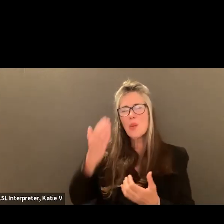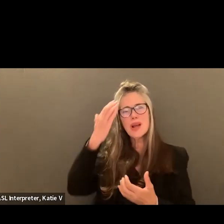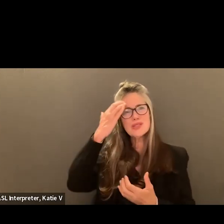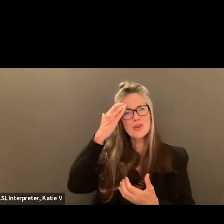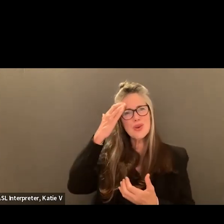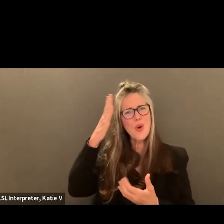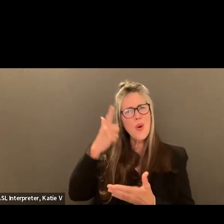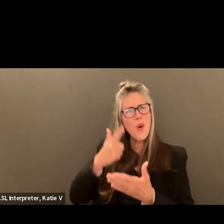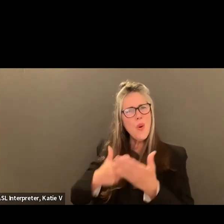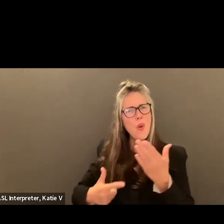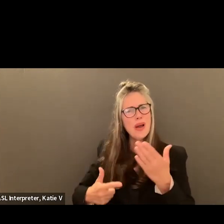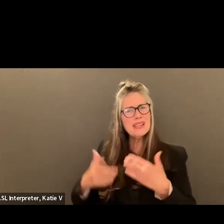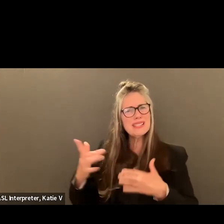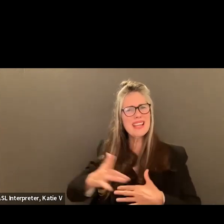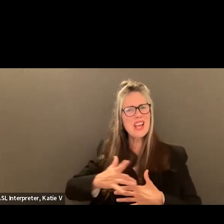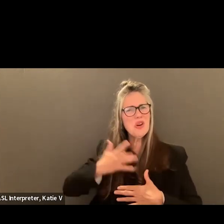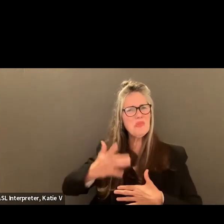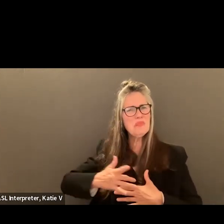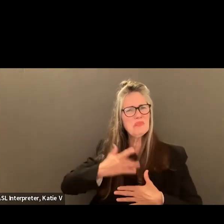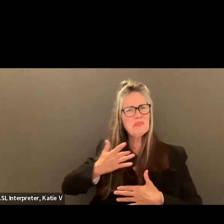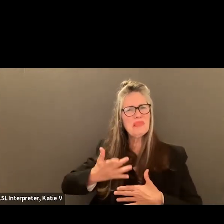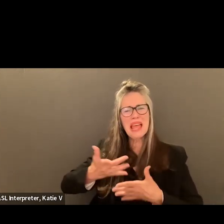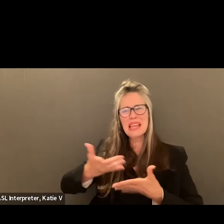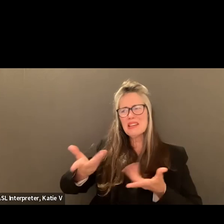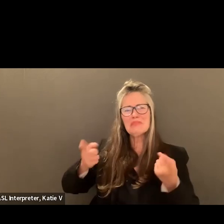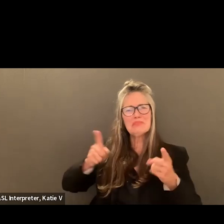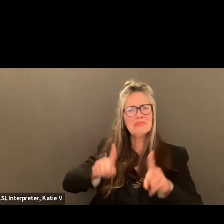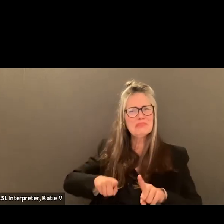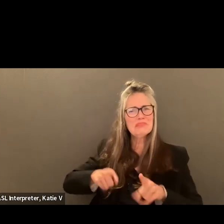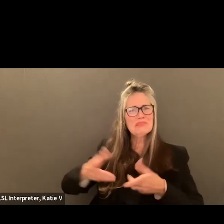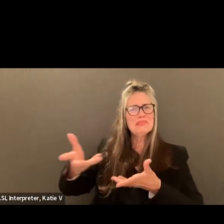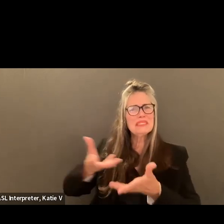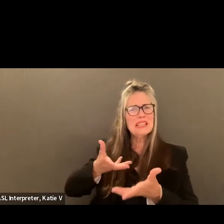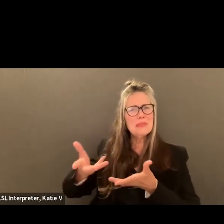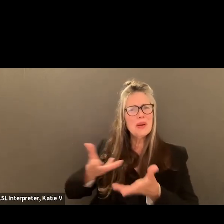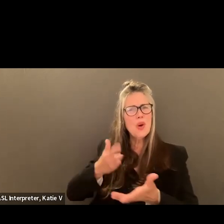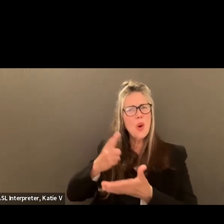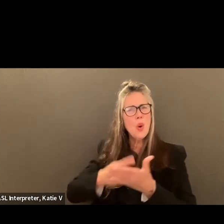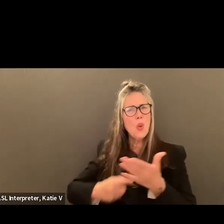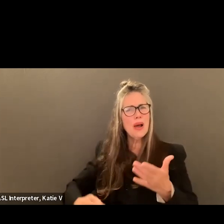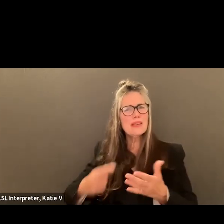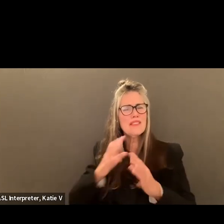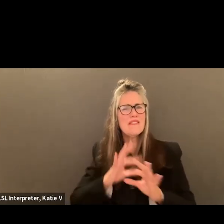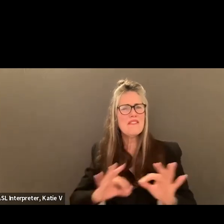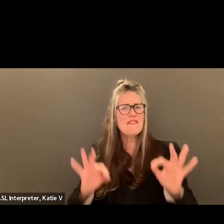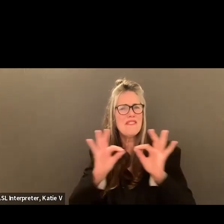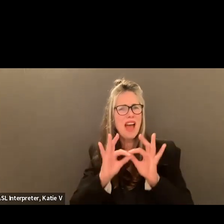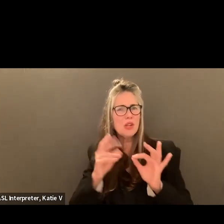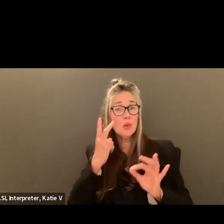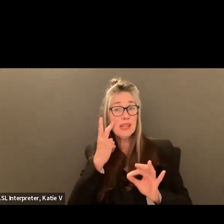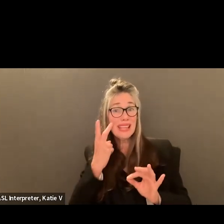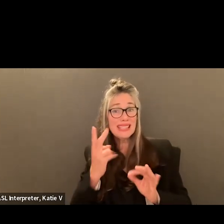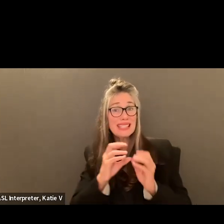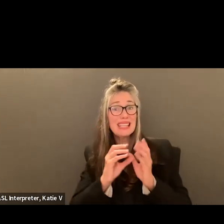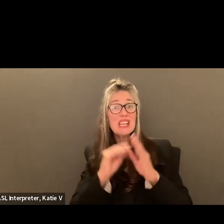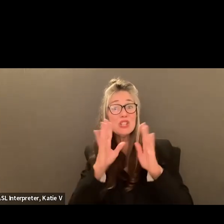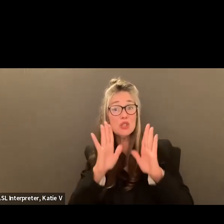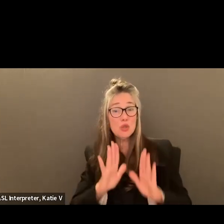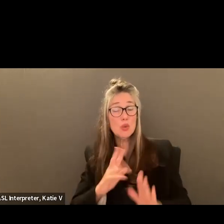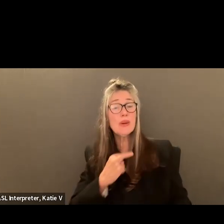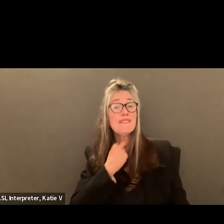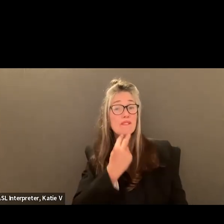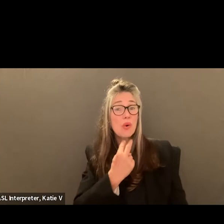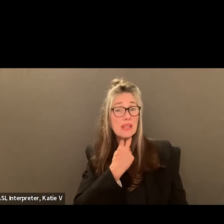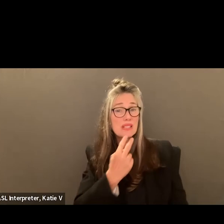application or for the interview, but I feel like it would be worth asking like the value that they see in student voice or, or the relationship they envision